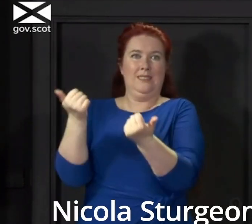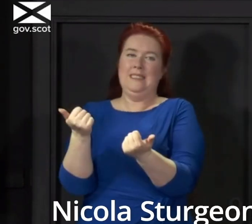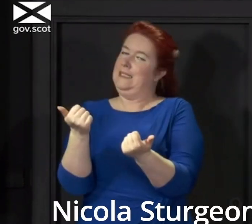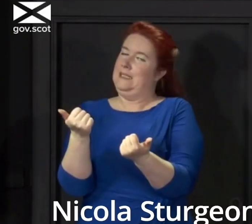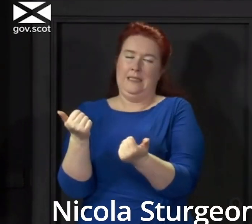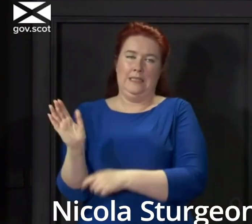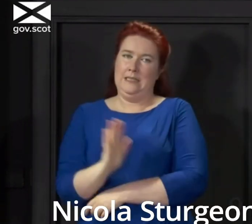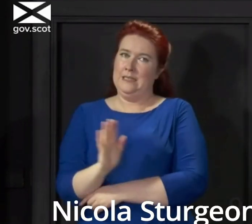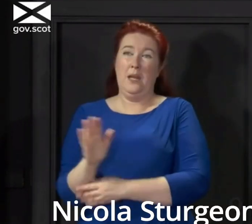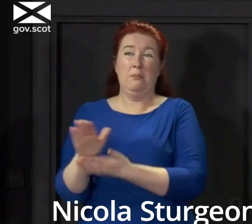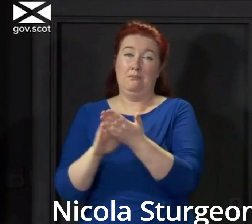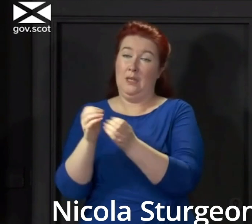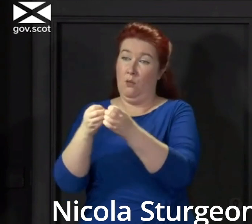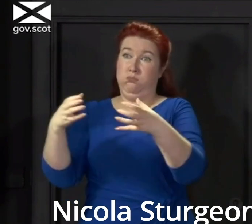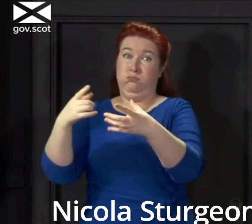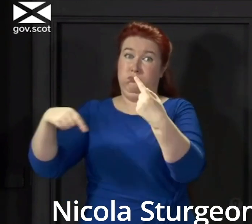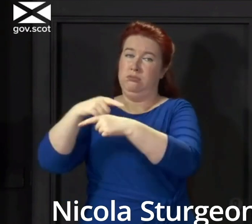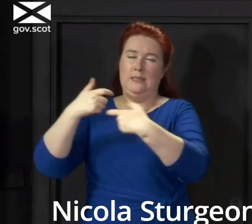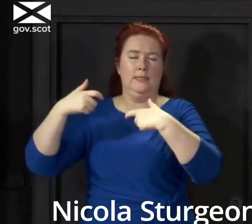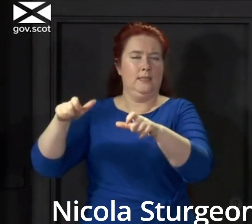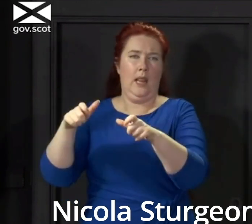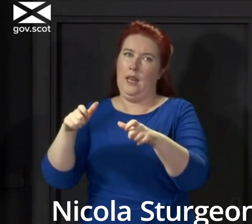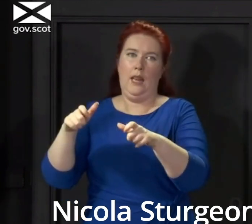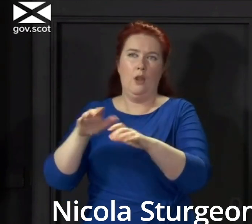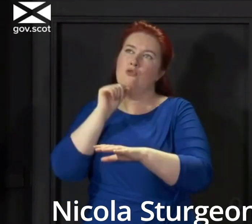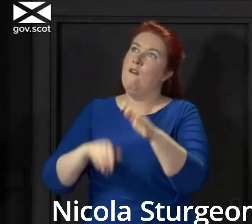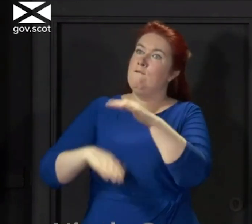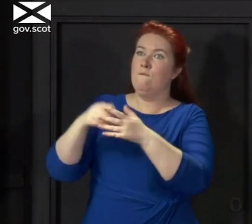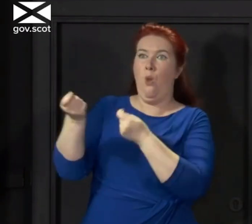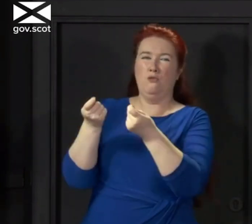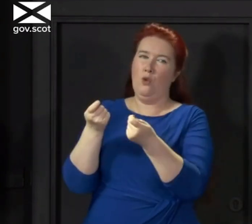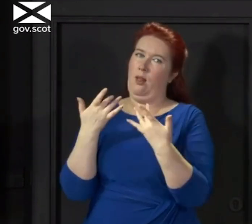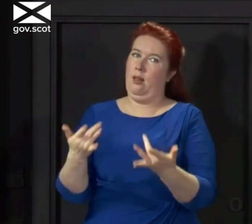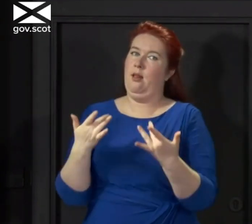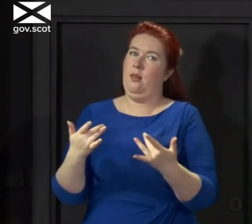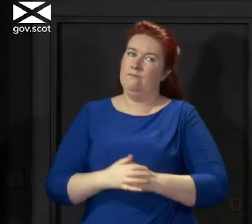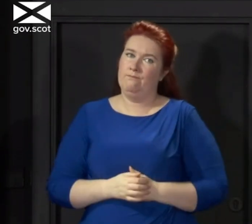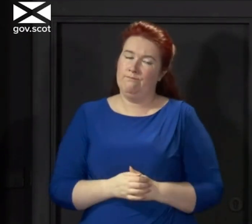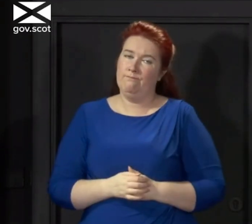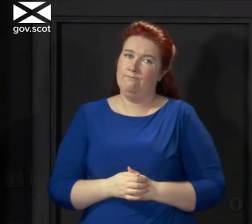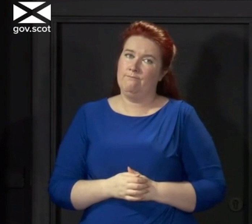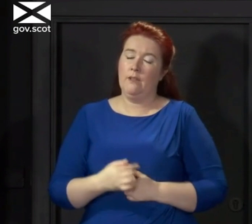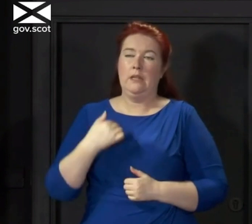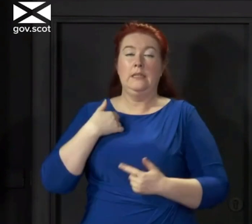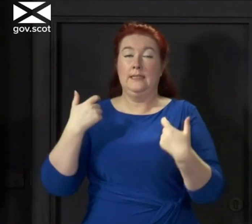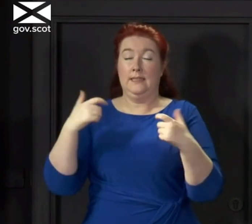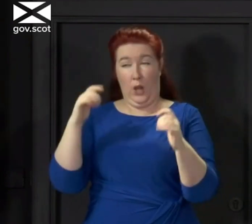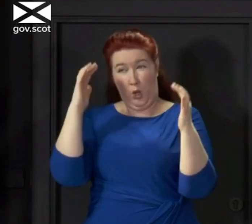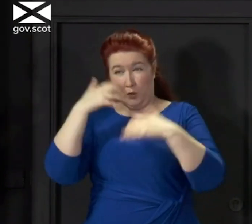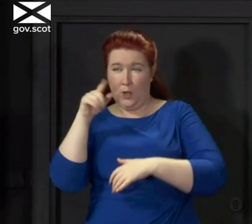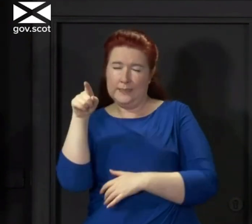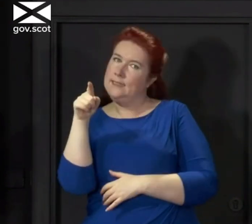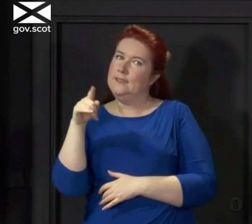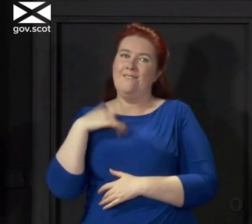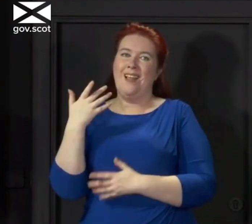that this outbreak is over or completely under control. In particular, we continue to have some concern that the level